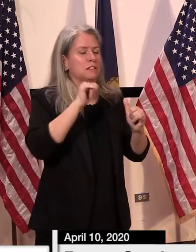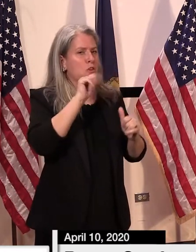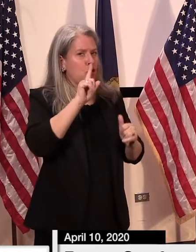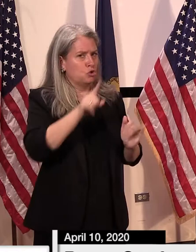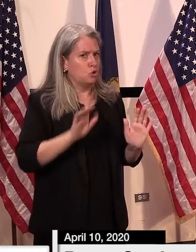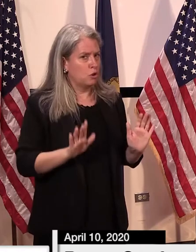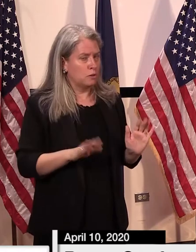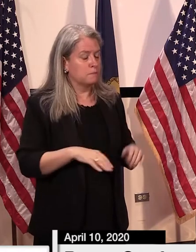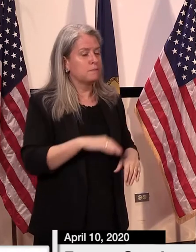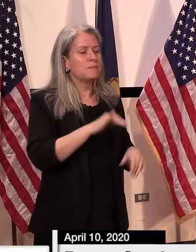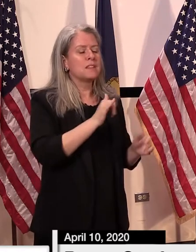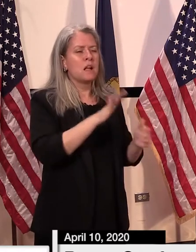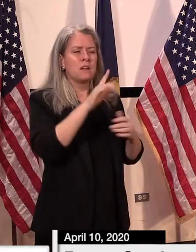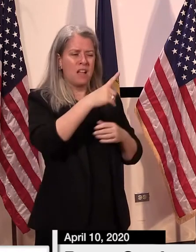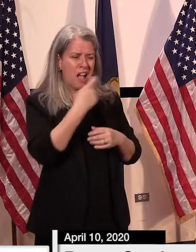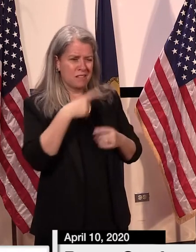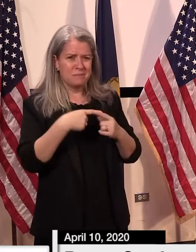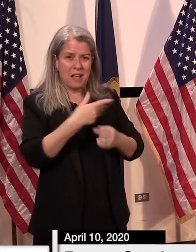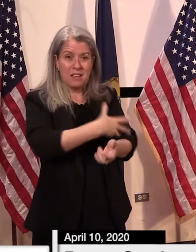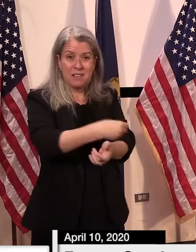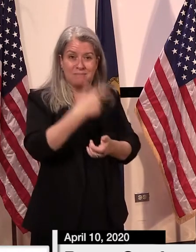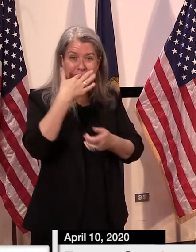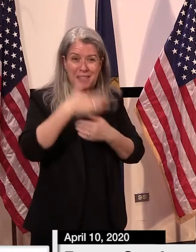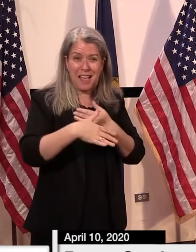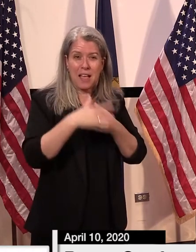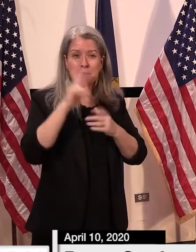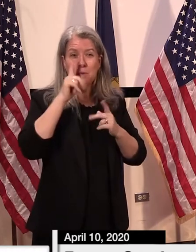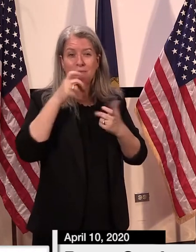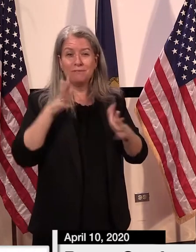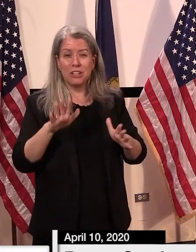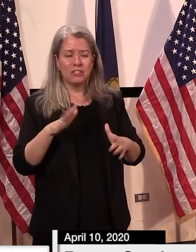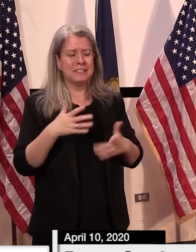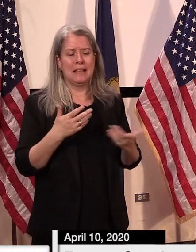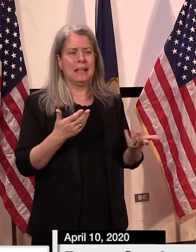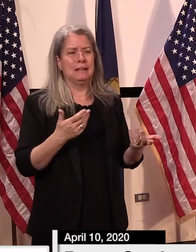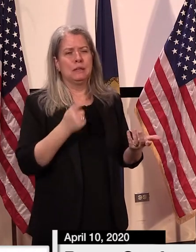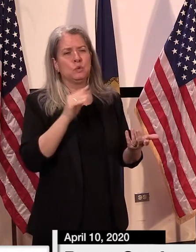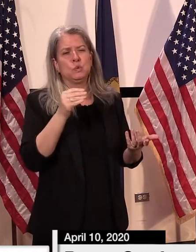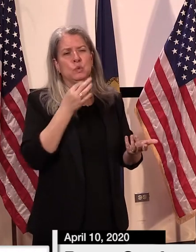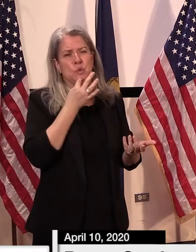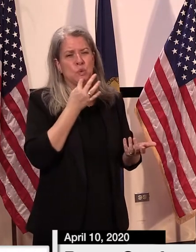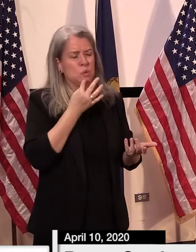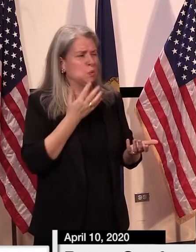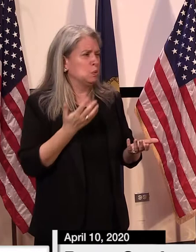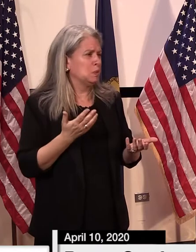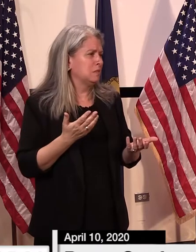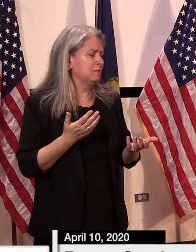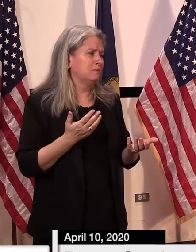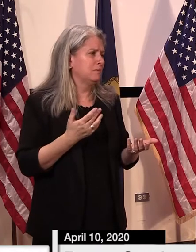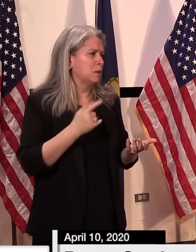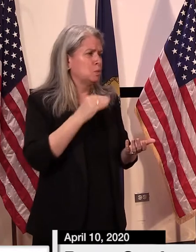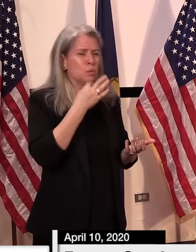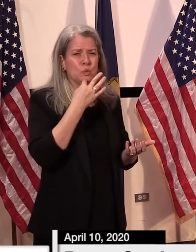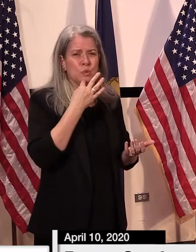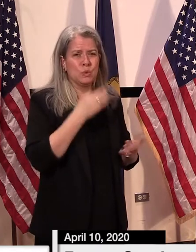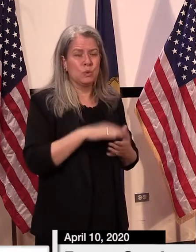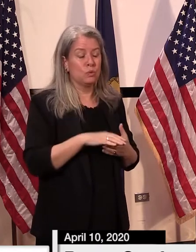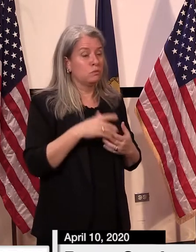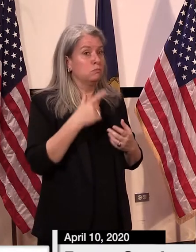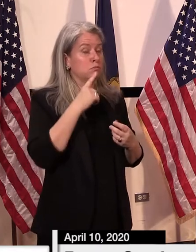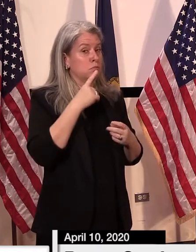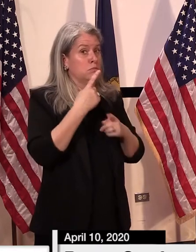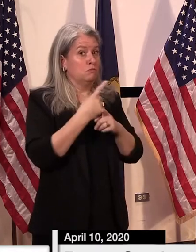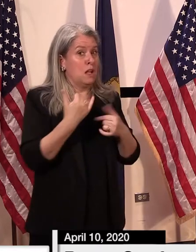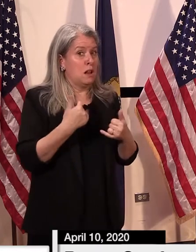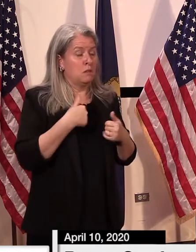I would submit that that's premature at this point in time. We're waiting eagerly and anxiously